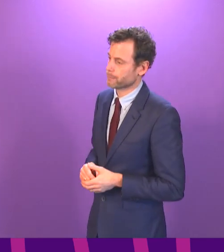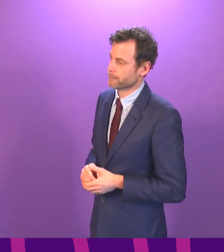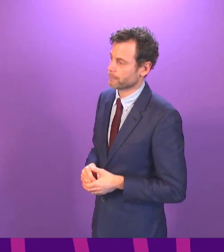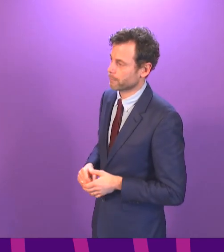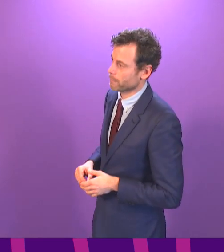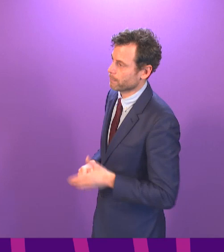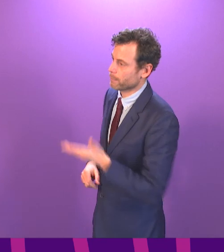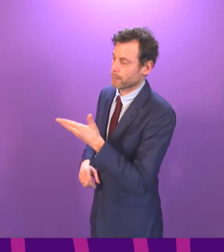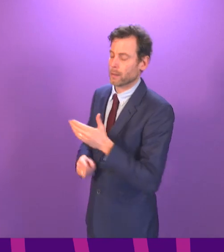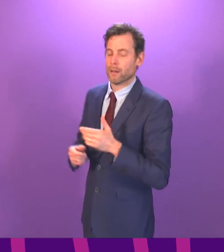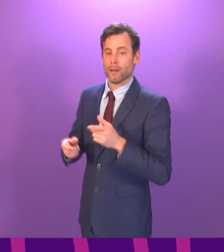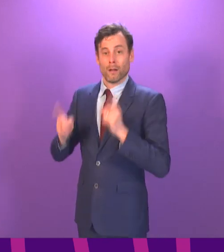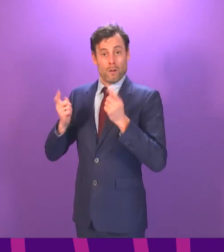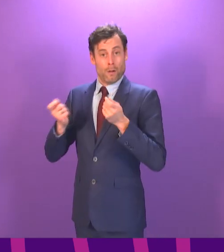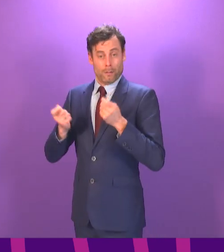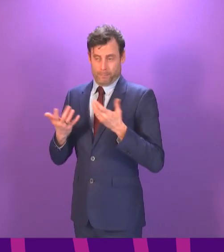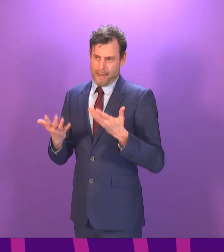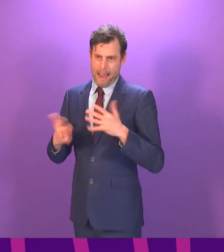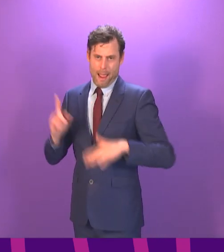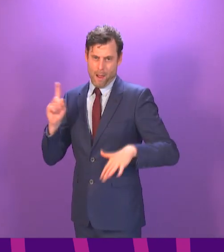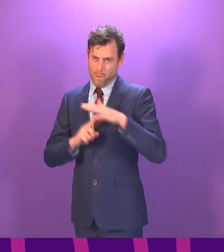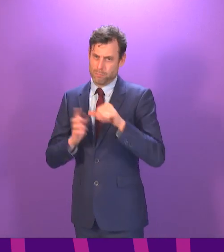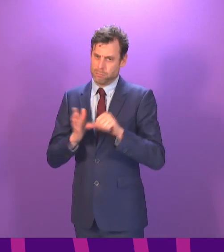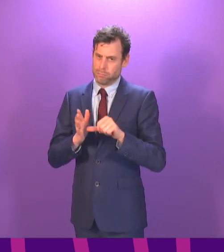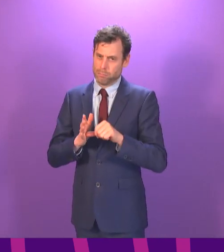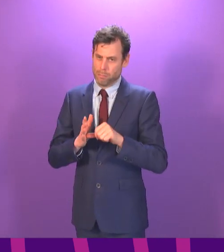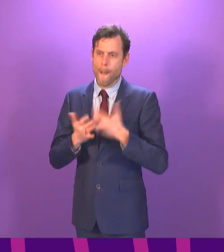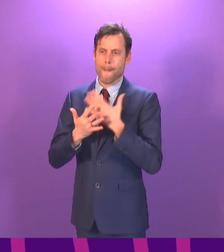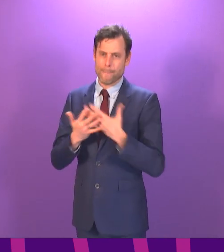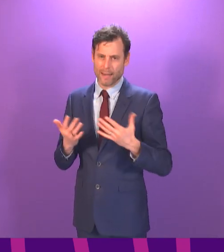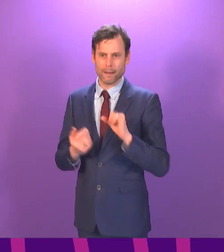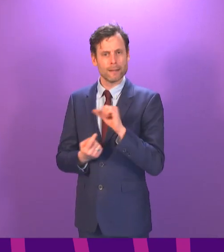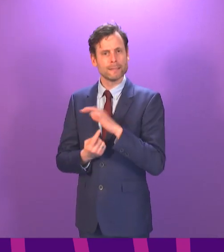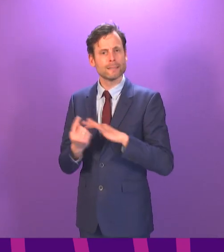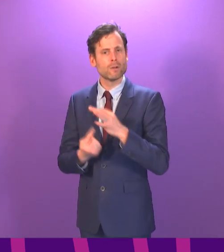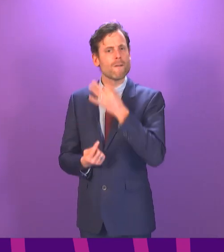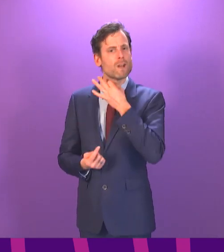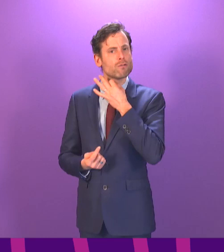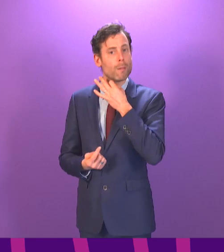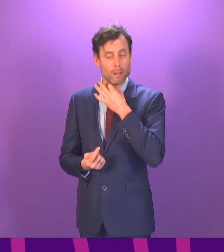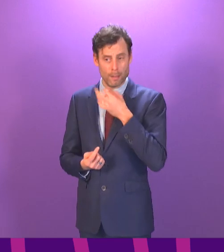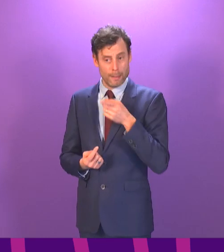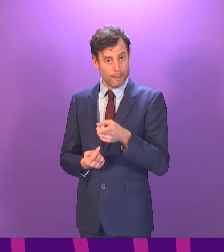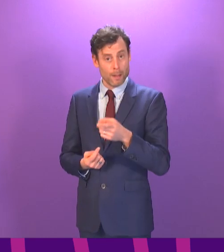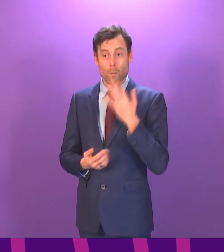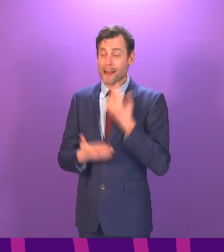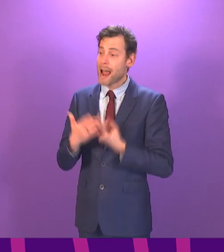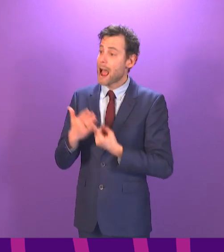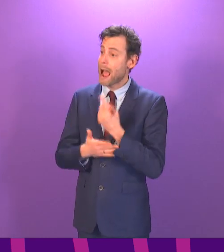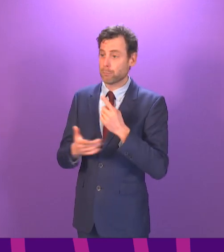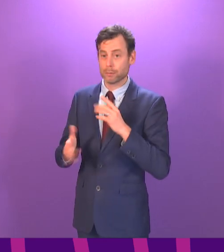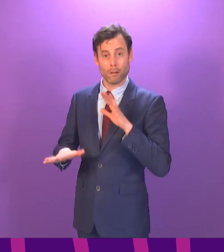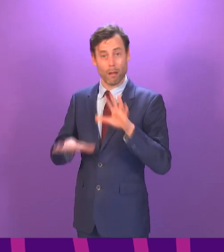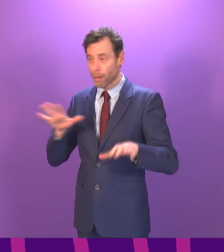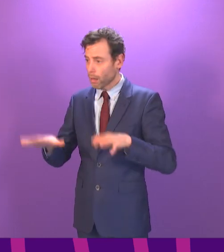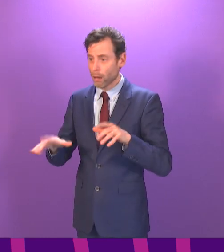Presiding officer, in challenging times, those in already vulnerable situations are often hit the hardest. Can I ask the First Minister what the